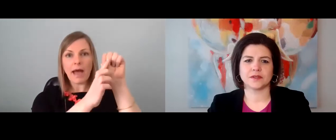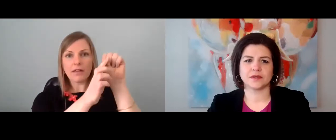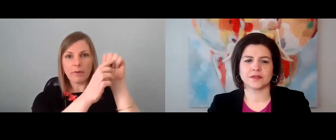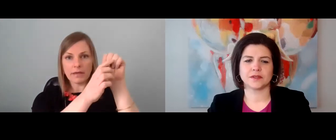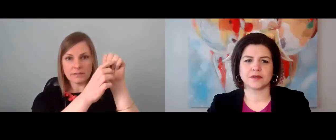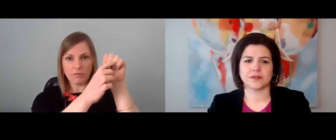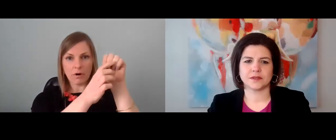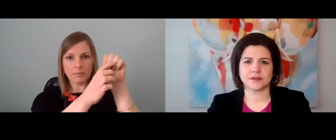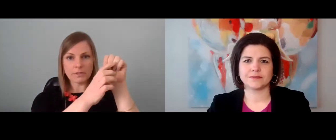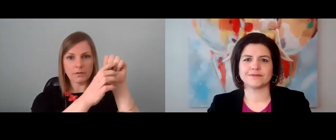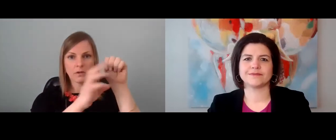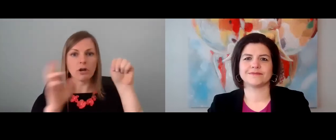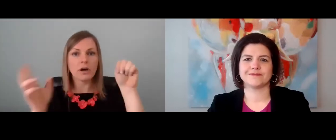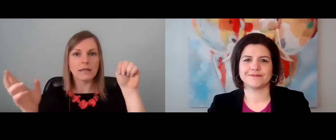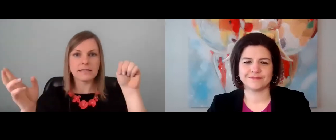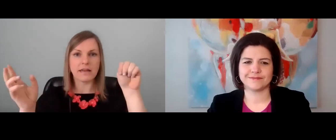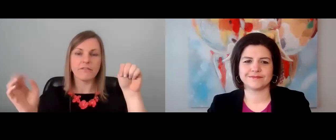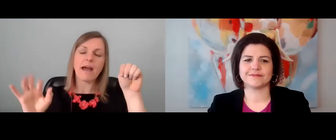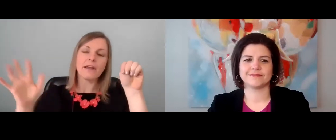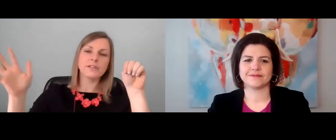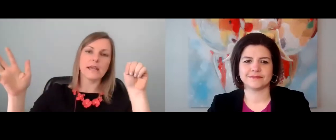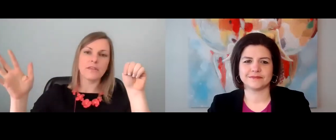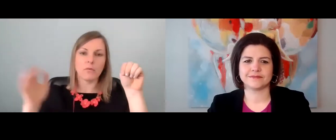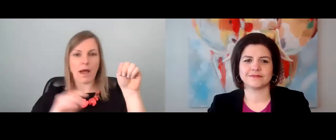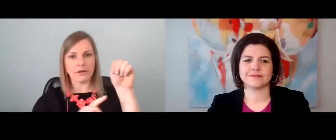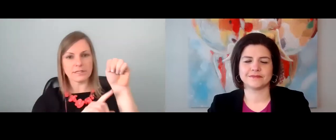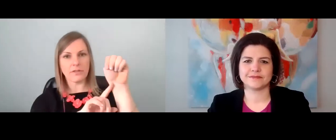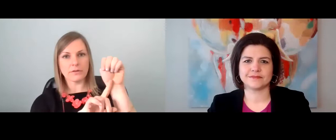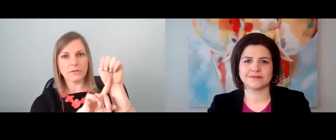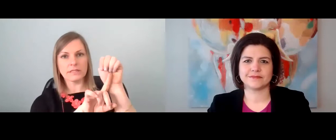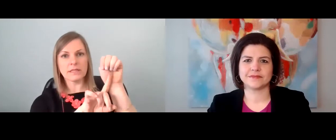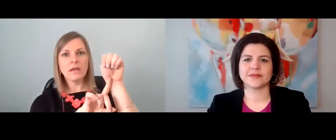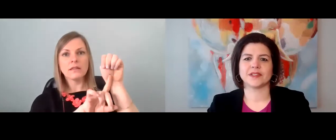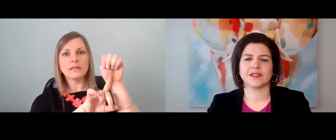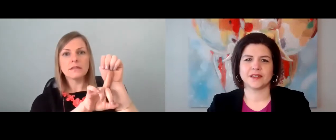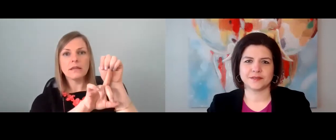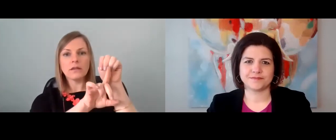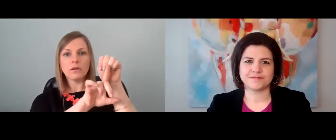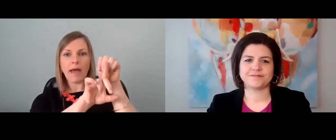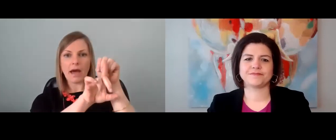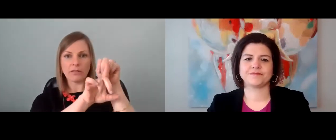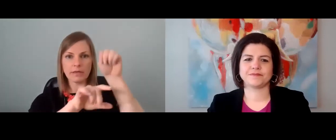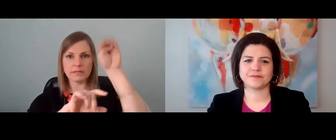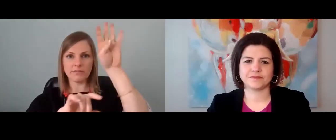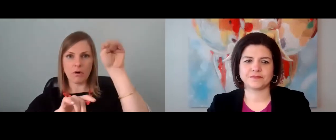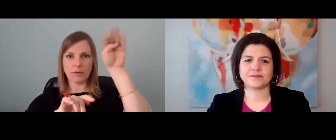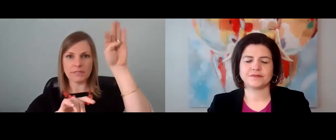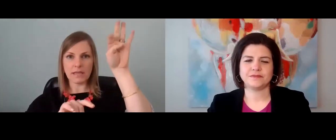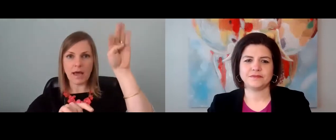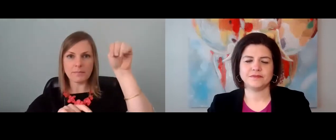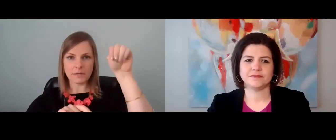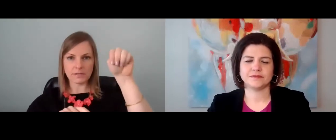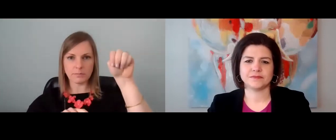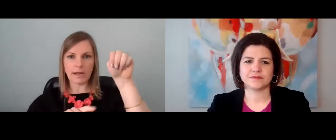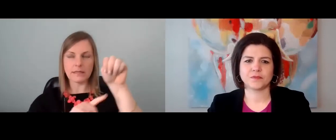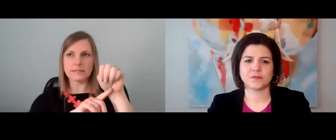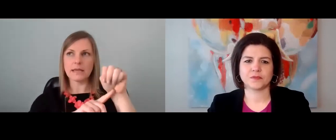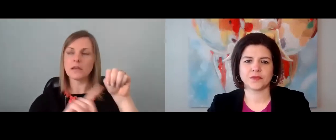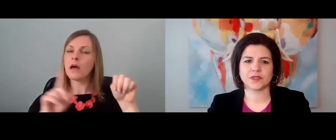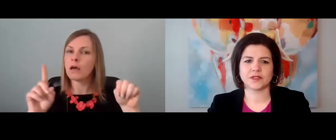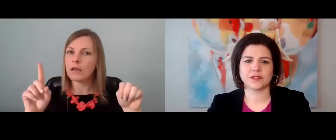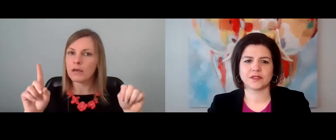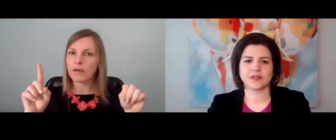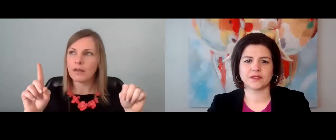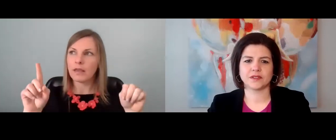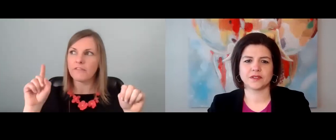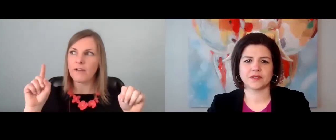little pathway is formed. Neurons that fire together, wire together. So this, this little pathway is formed to the upstairs brain that